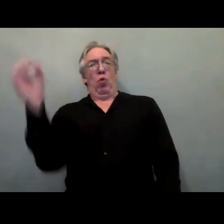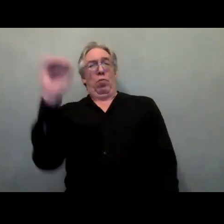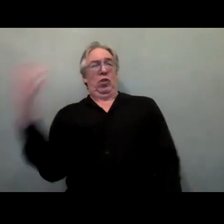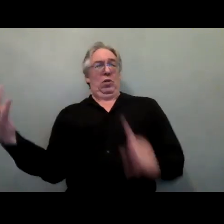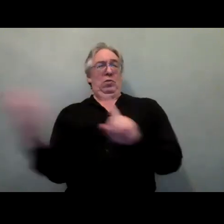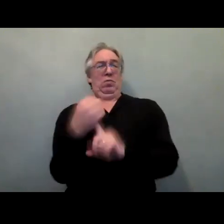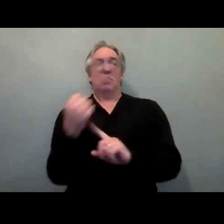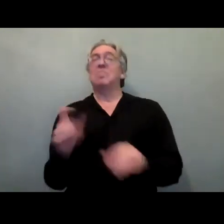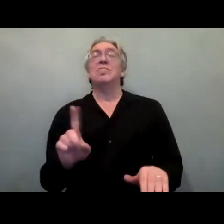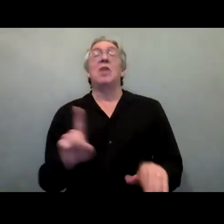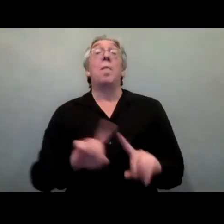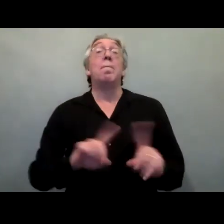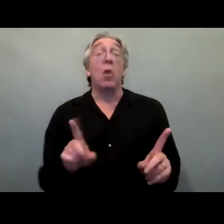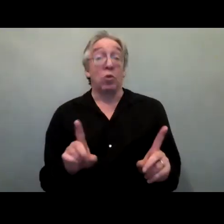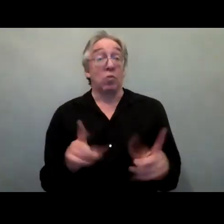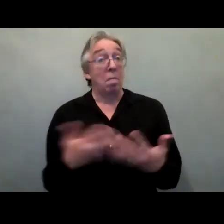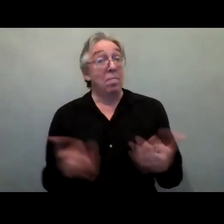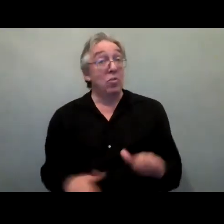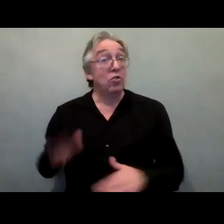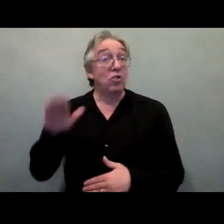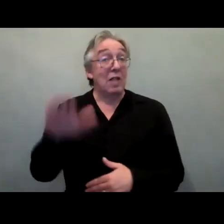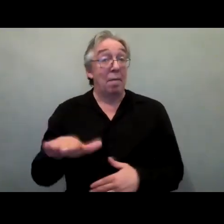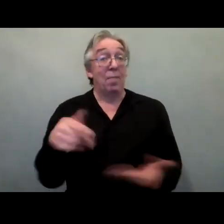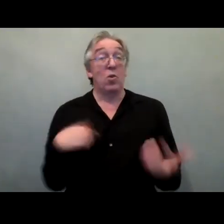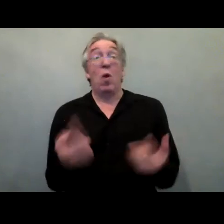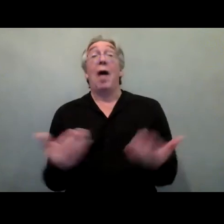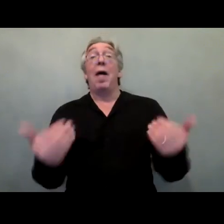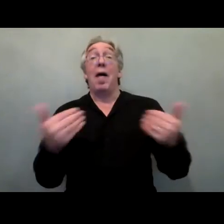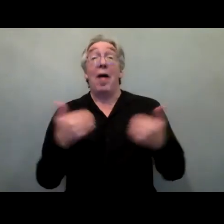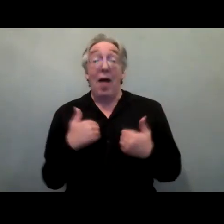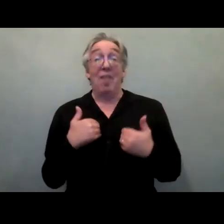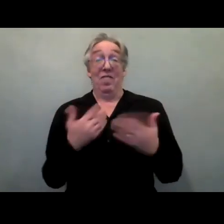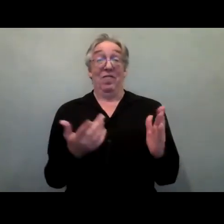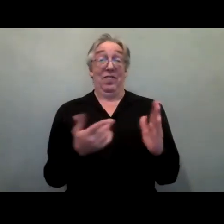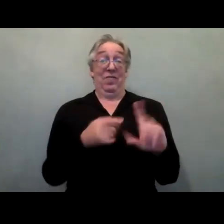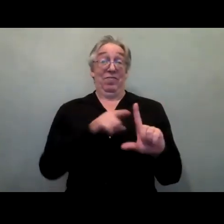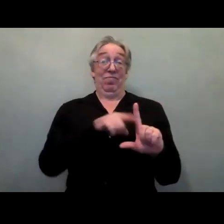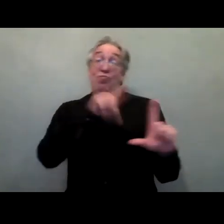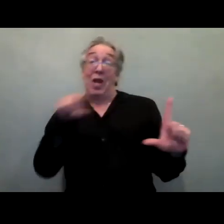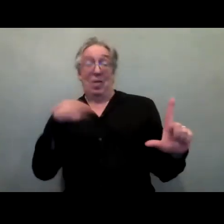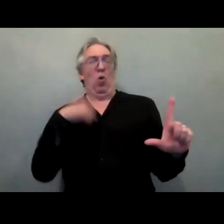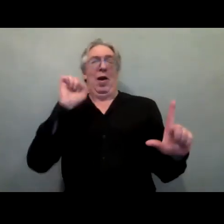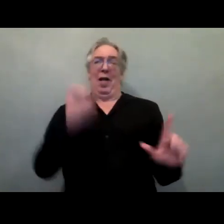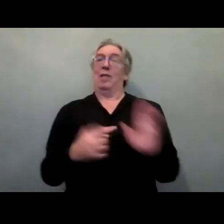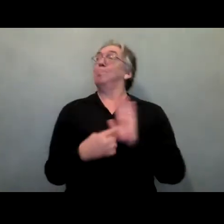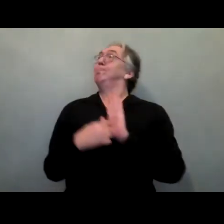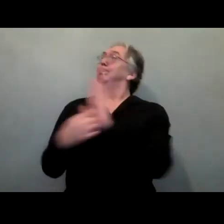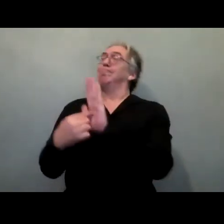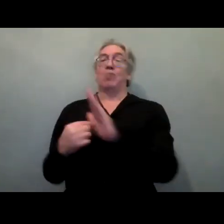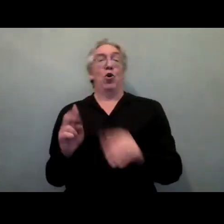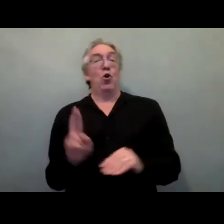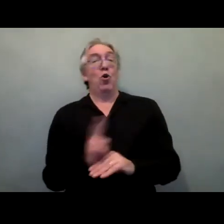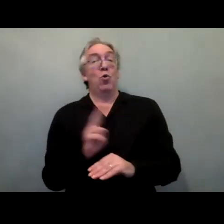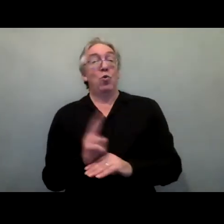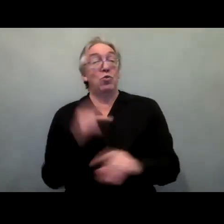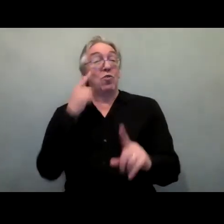data on spend is so important. gives us a baseline, it gives us information that we can use to improve and for